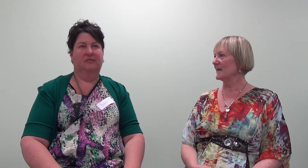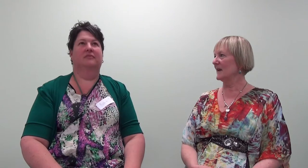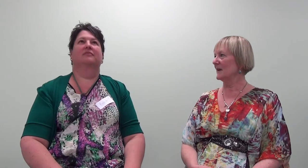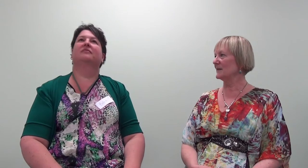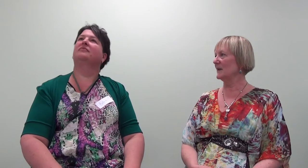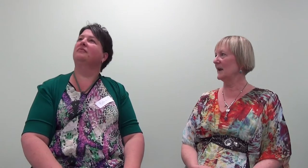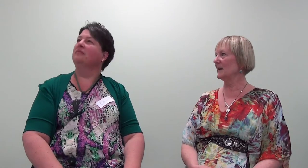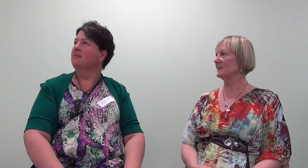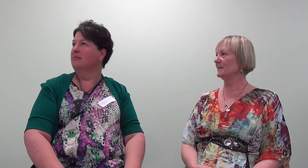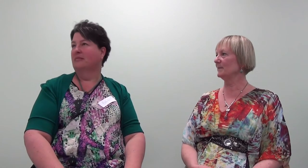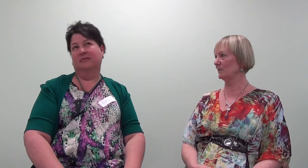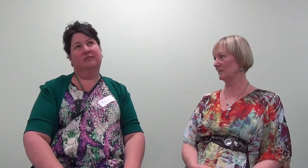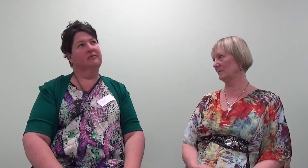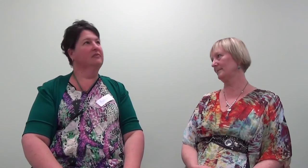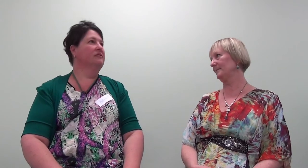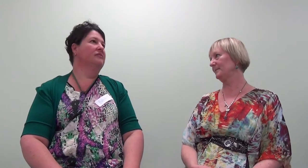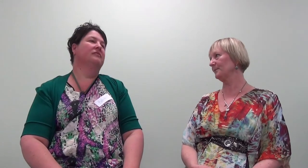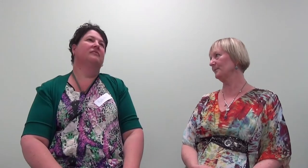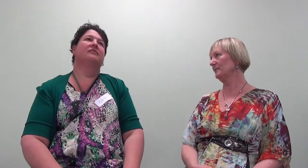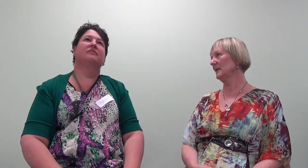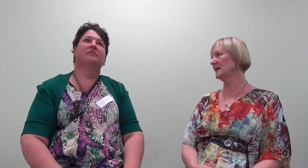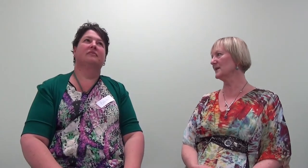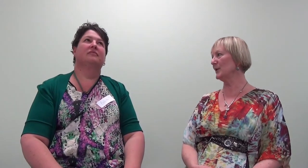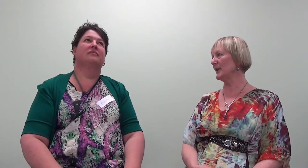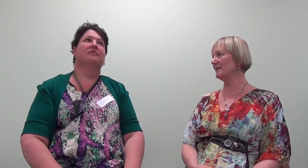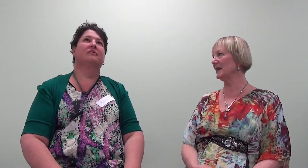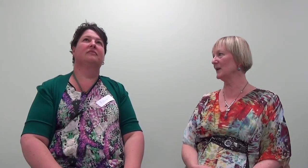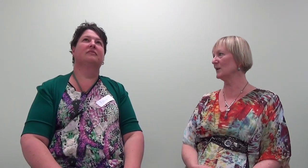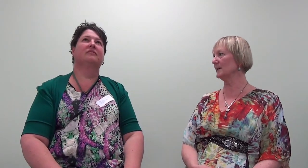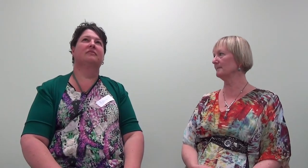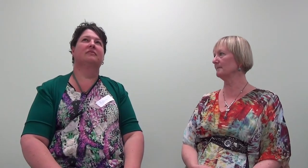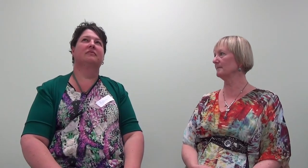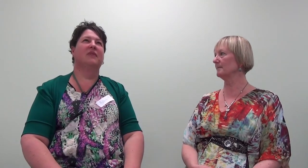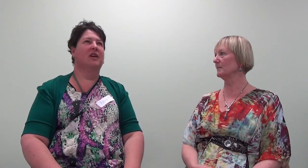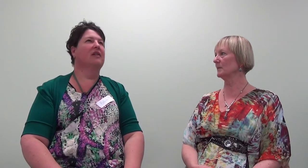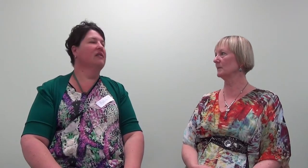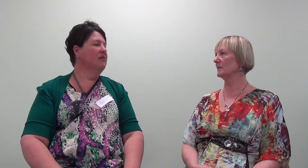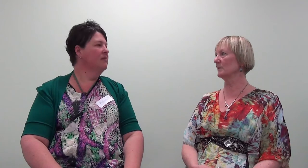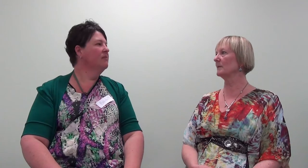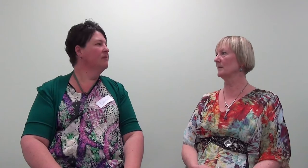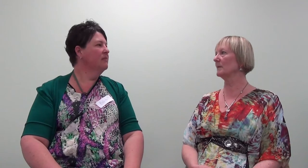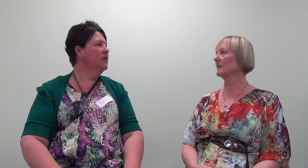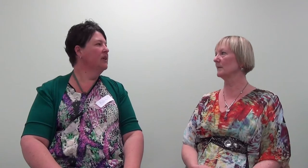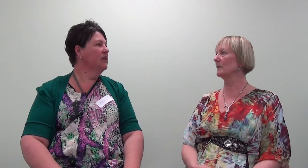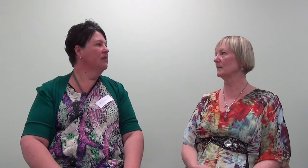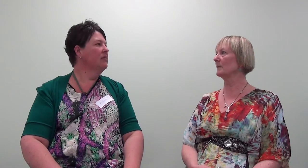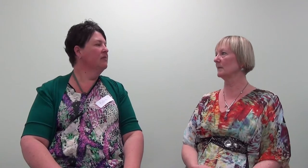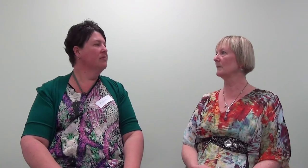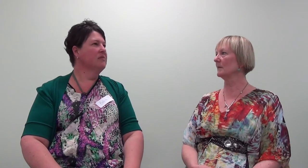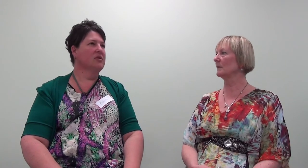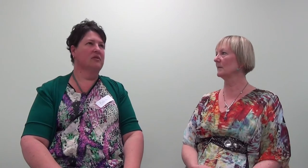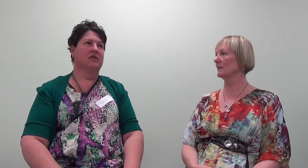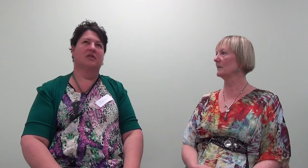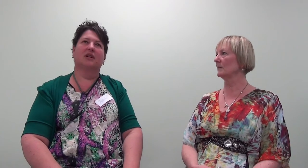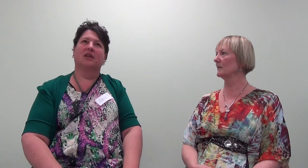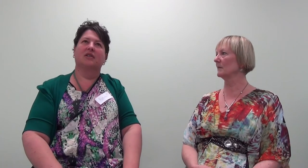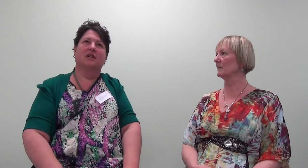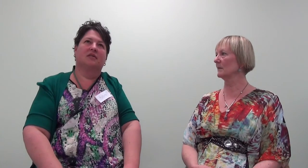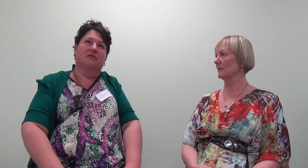How's your neck? Is the burning feeling gone? Yeah. Yeah. Sort of just like a dull